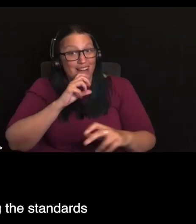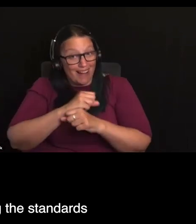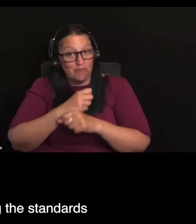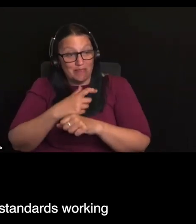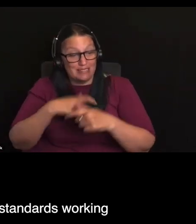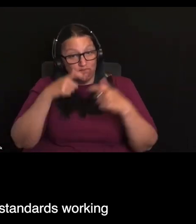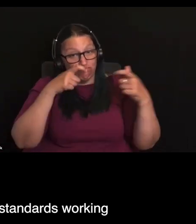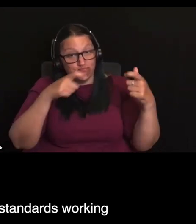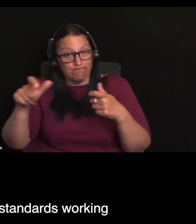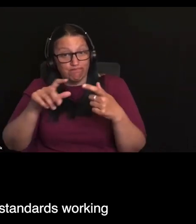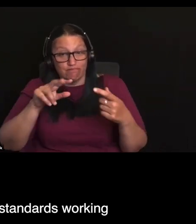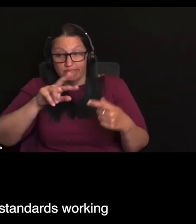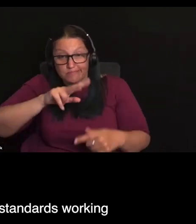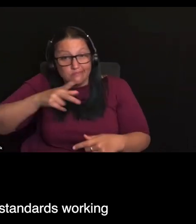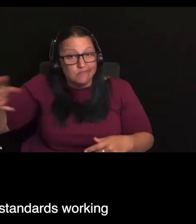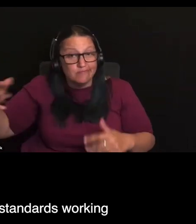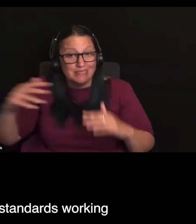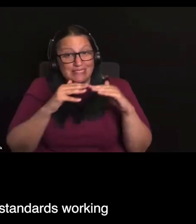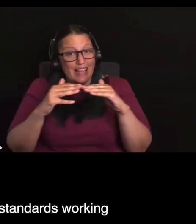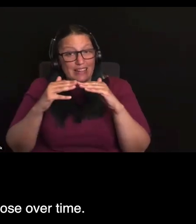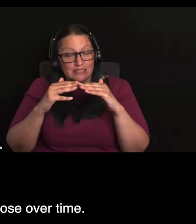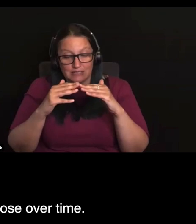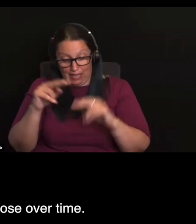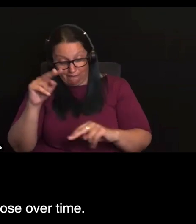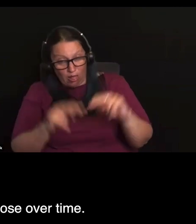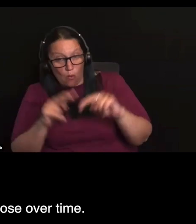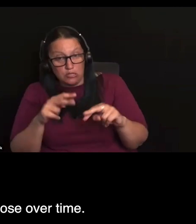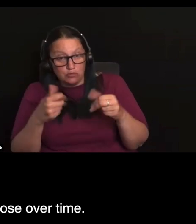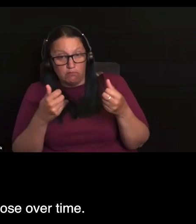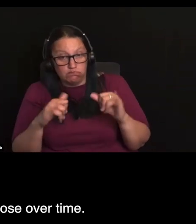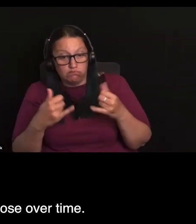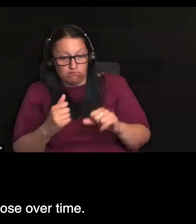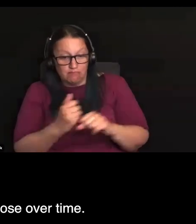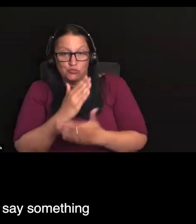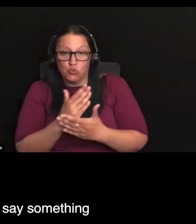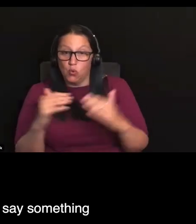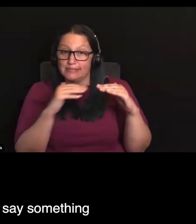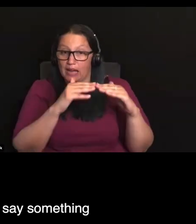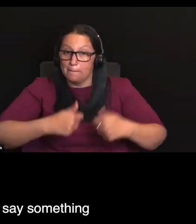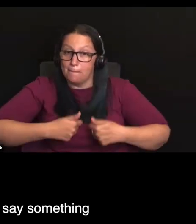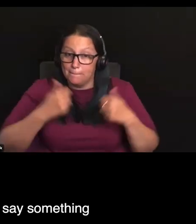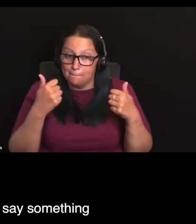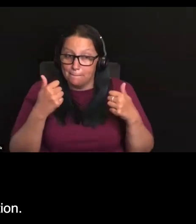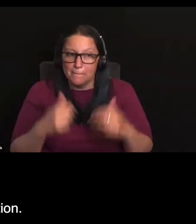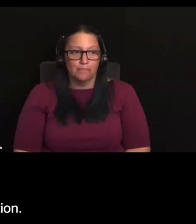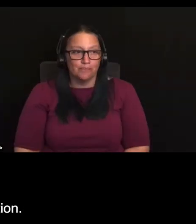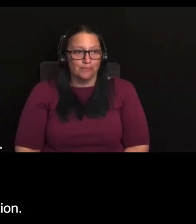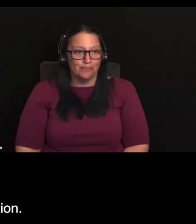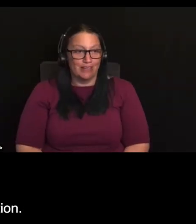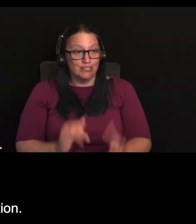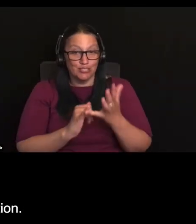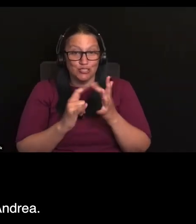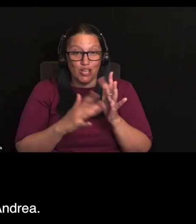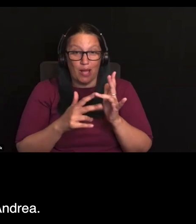the standards and evaluation being critical to the standards working and continuing to be fit the peps over time. I think Simon you were about to say something earlier around